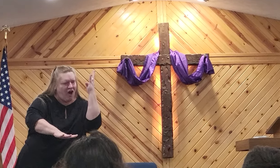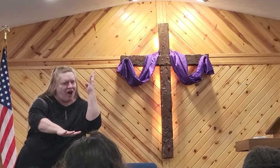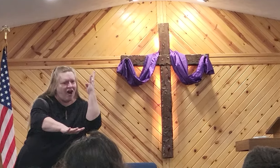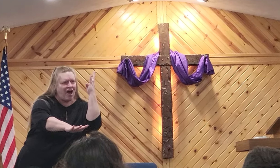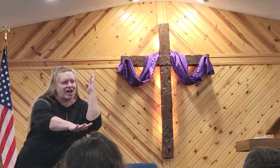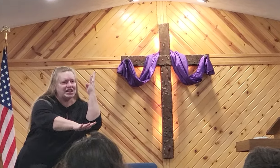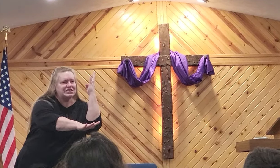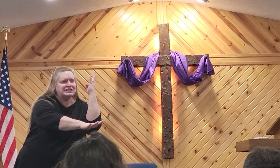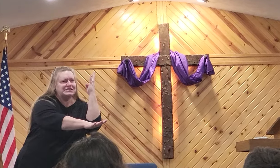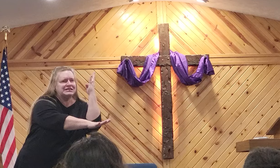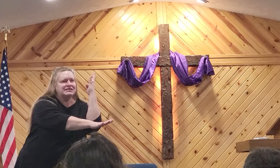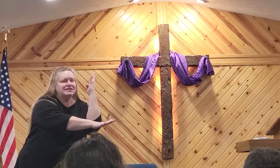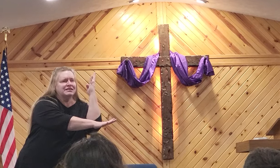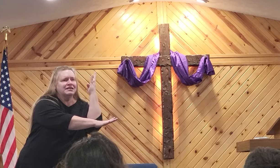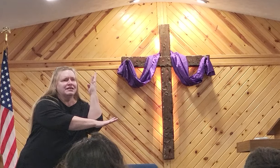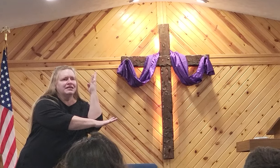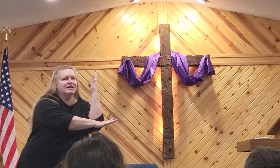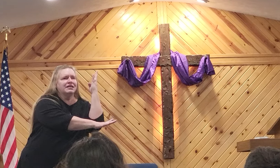moors.